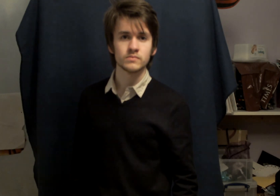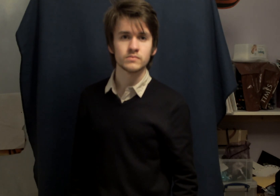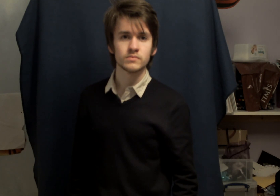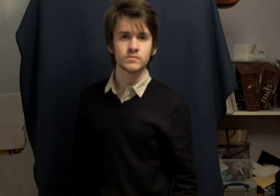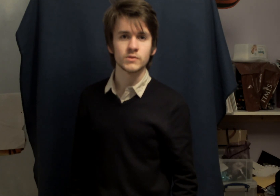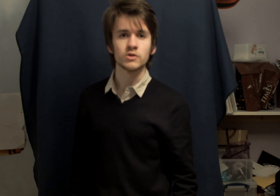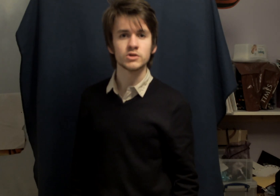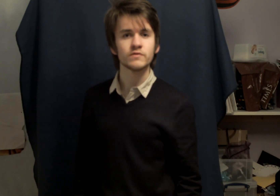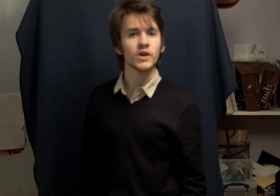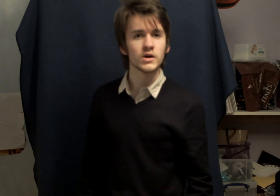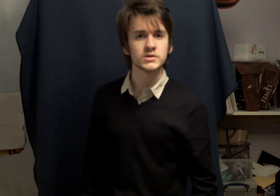those you've lost